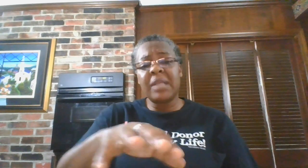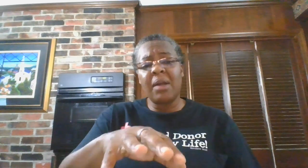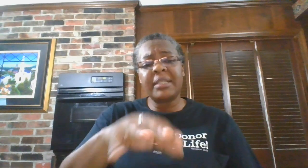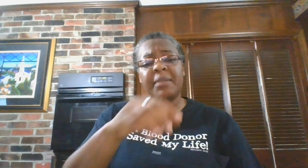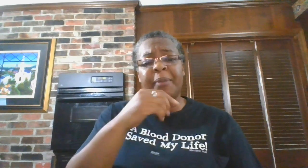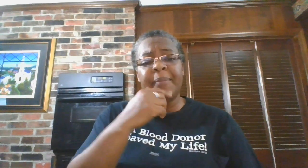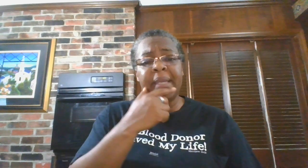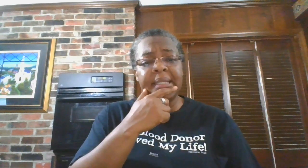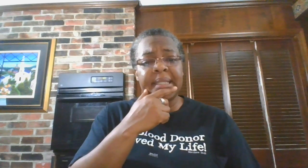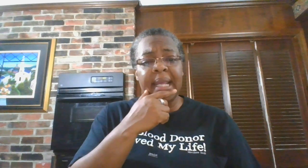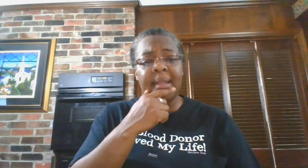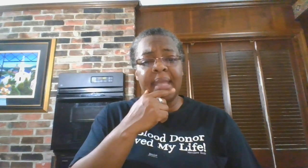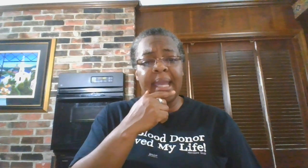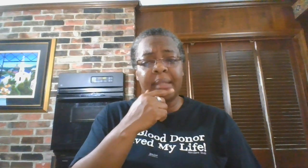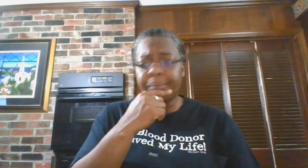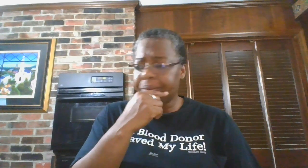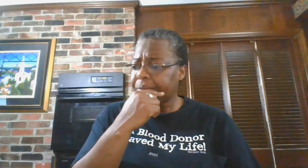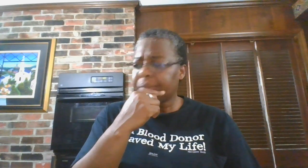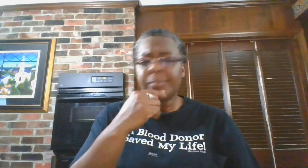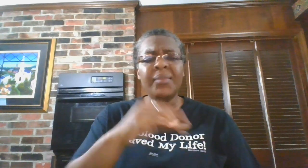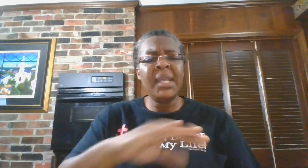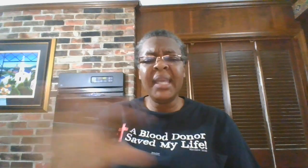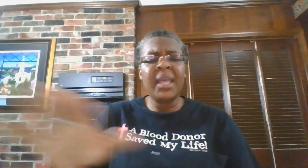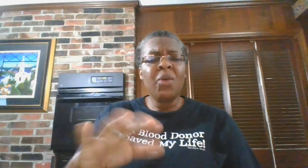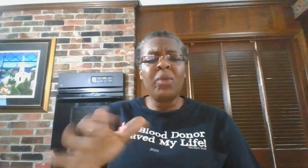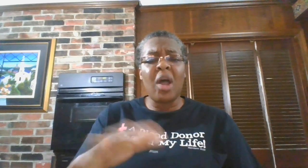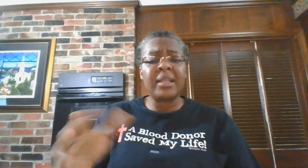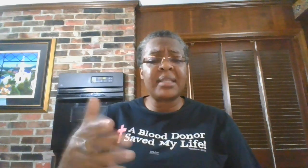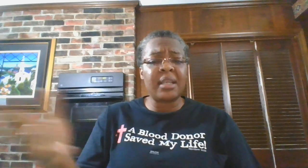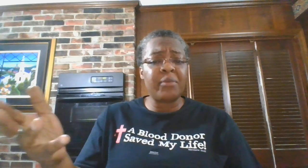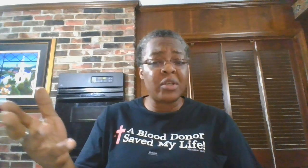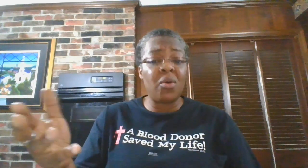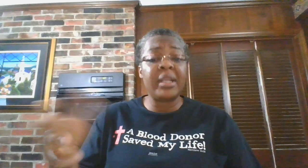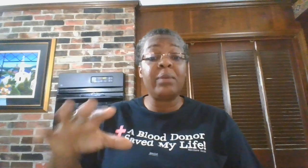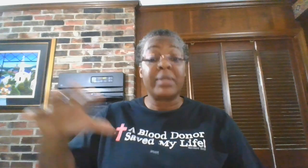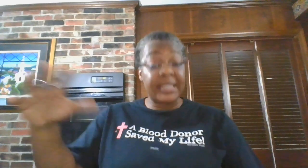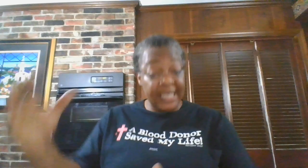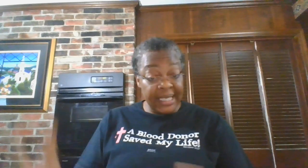talking to the people, he said that when all this stuff was going, he was sinking.